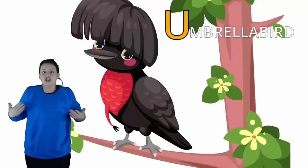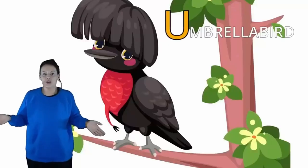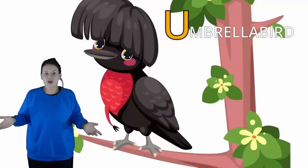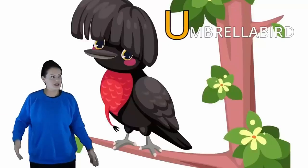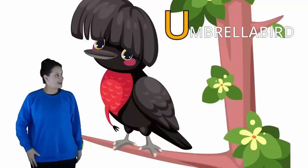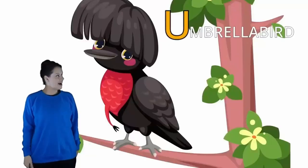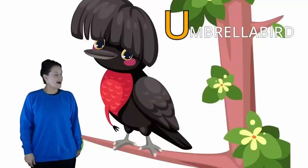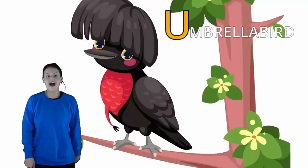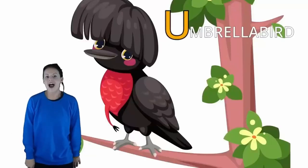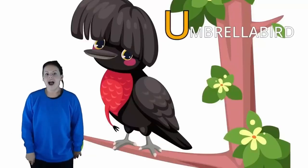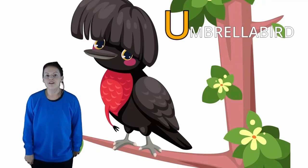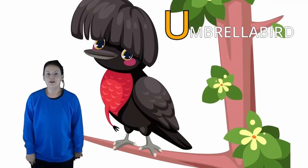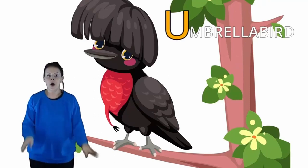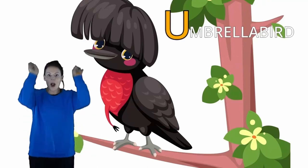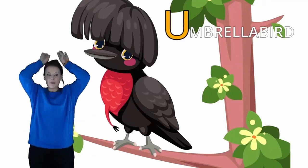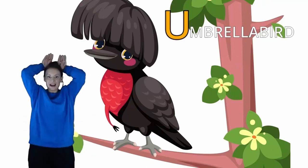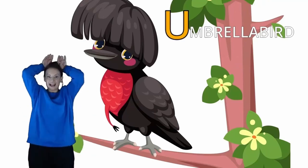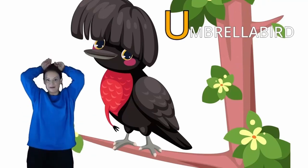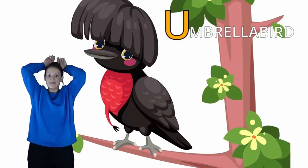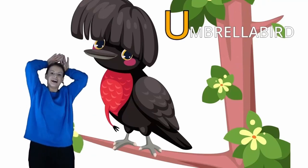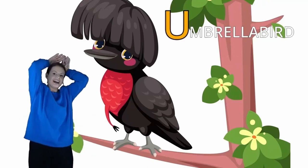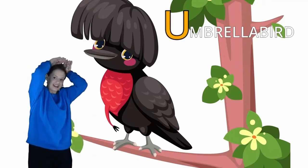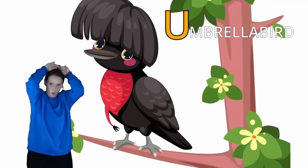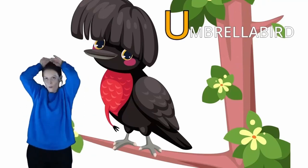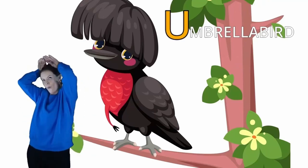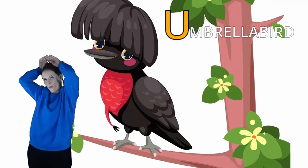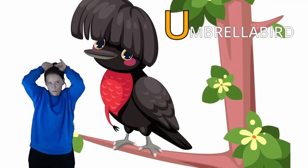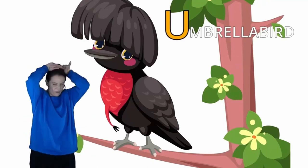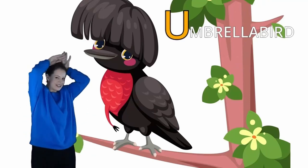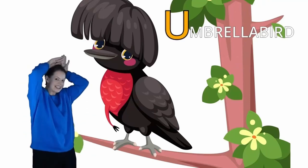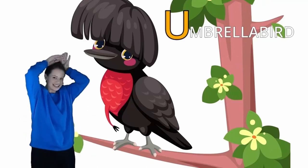Q goes R-R-R for Umbrella Bird